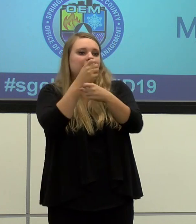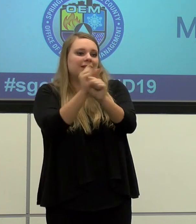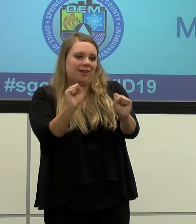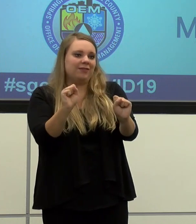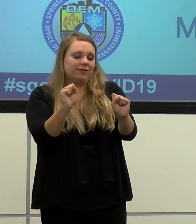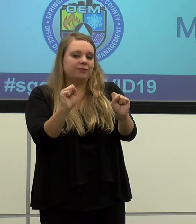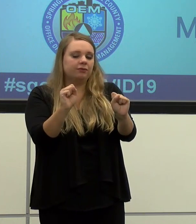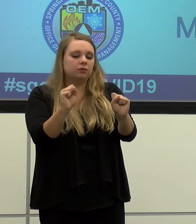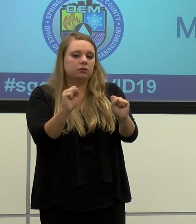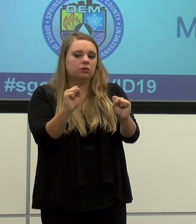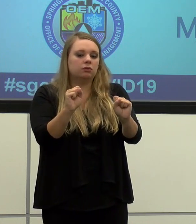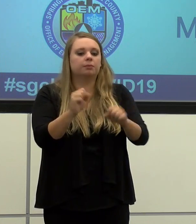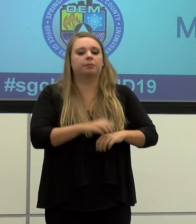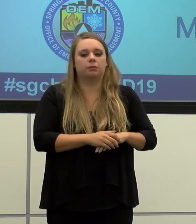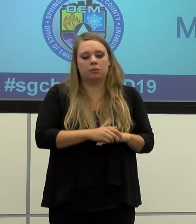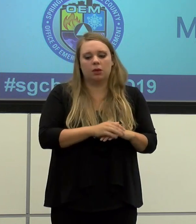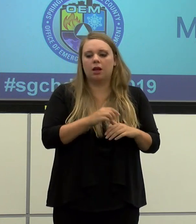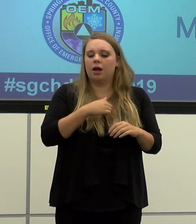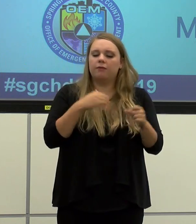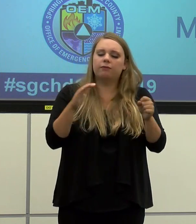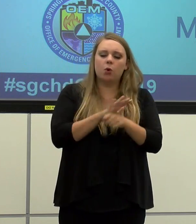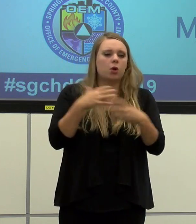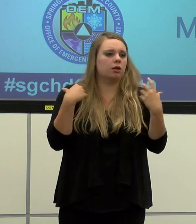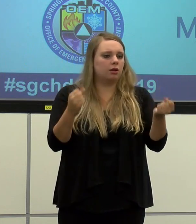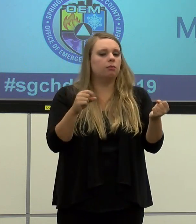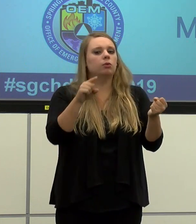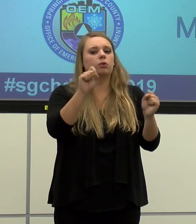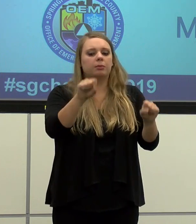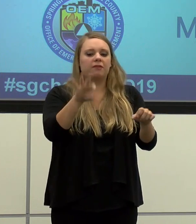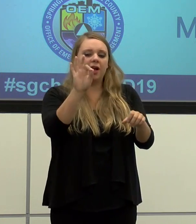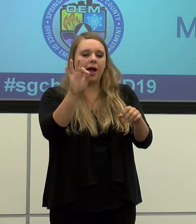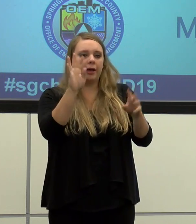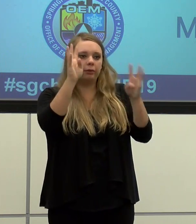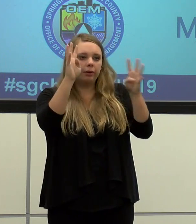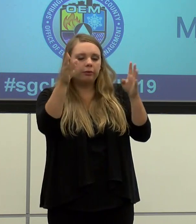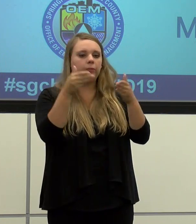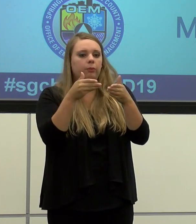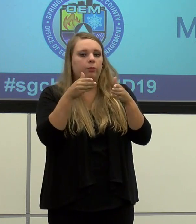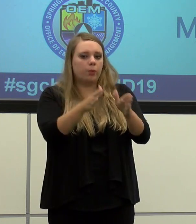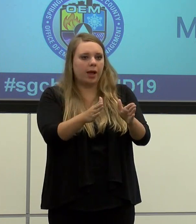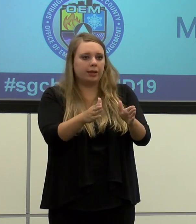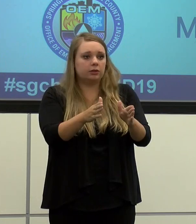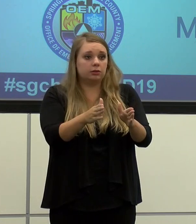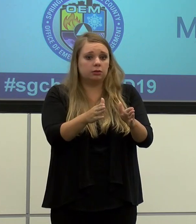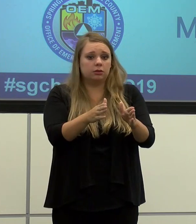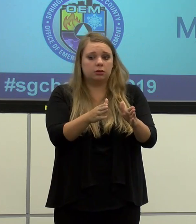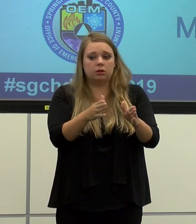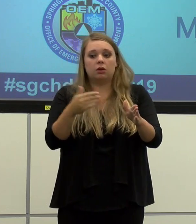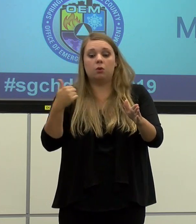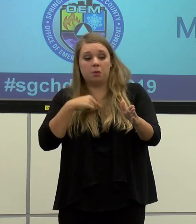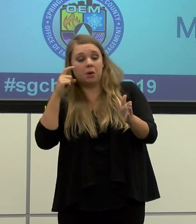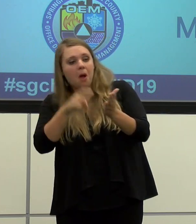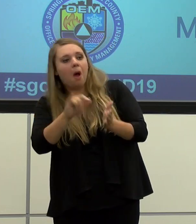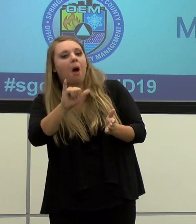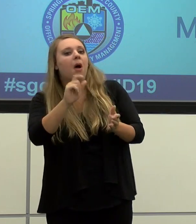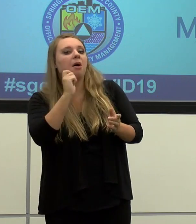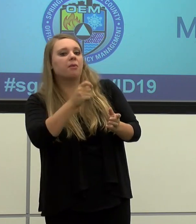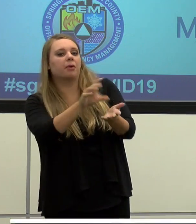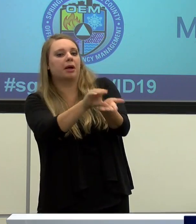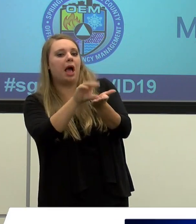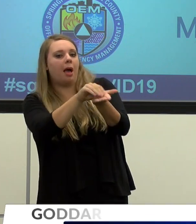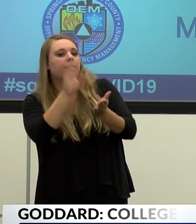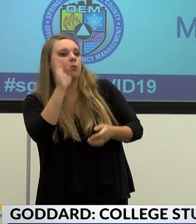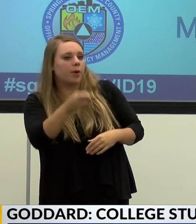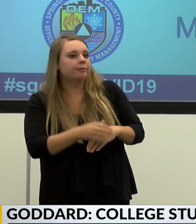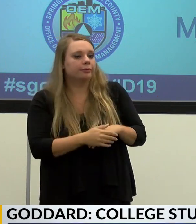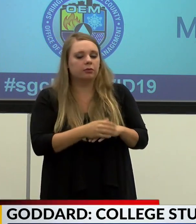illness. I have every confidence that you will find solutions that the rest of us will copy. We